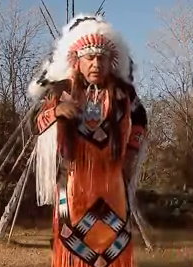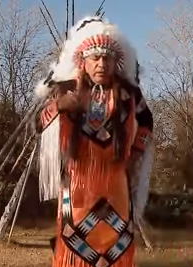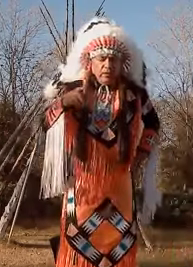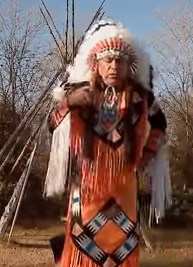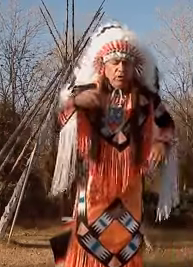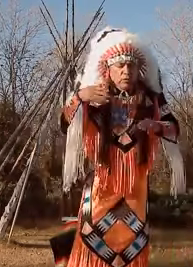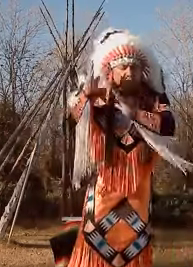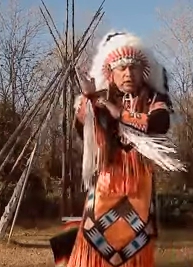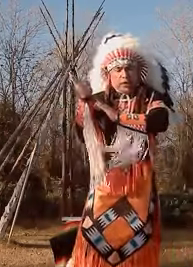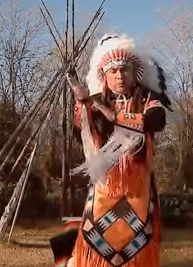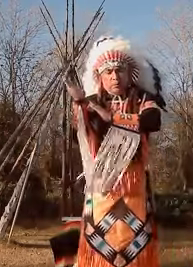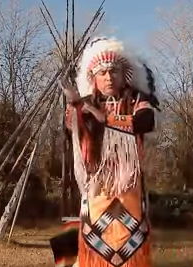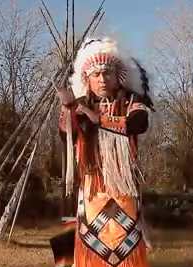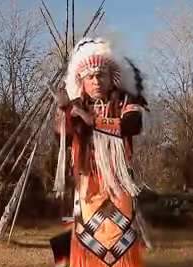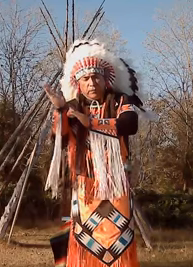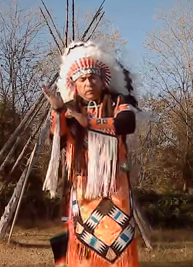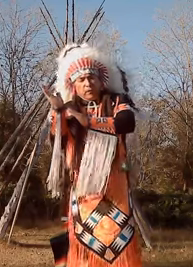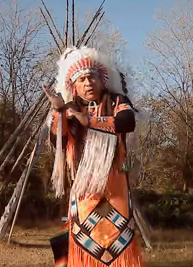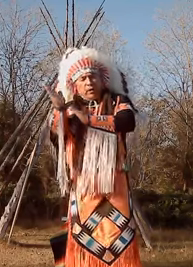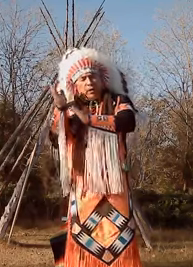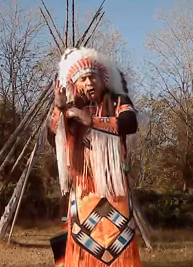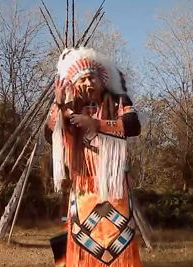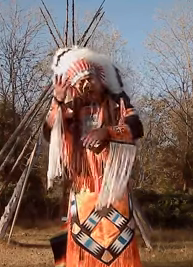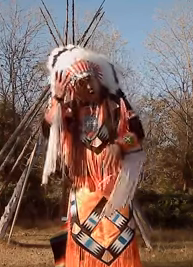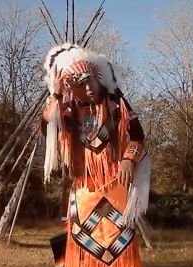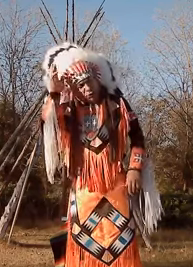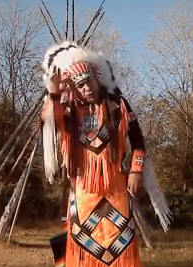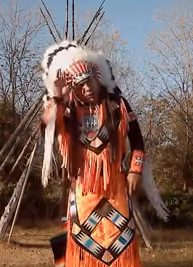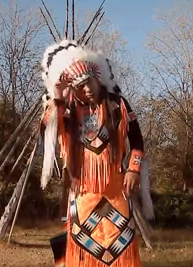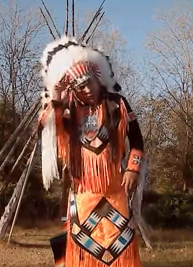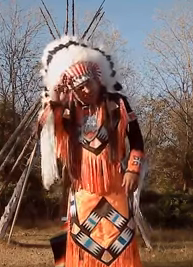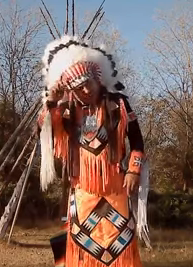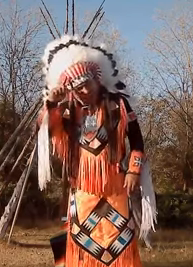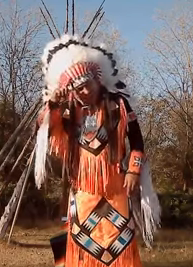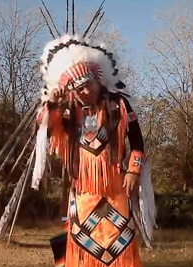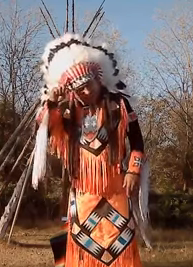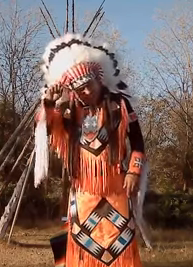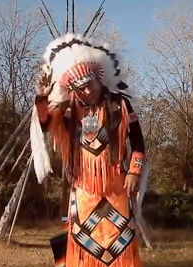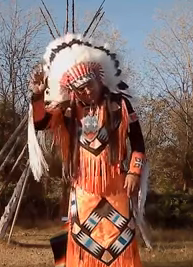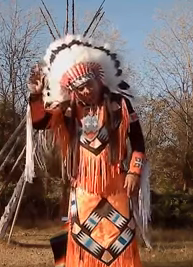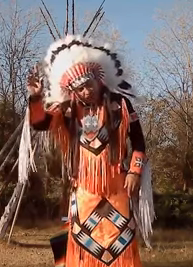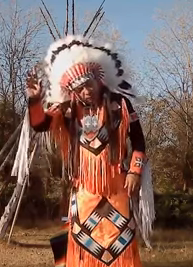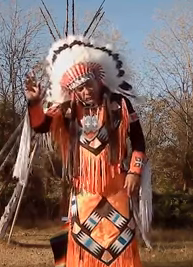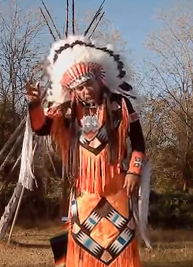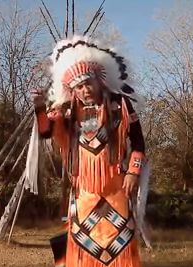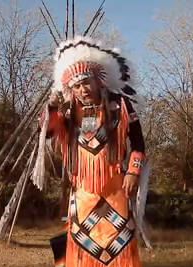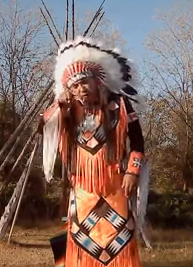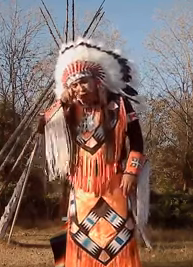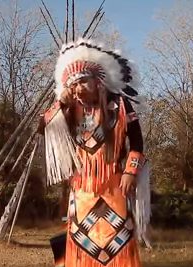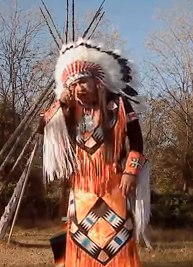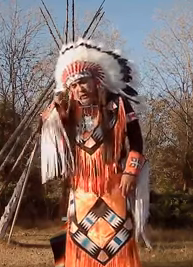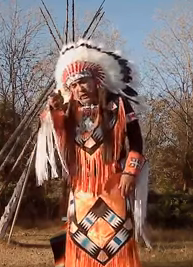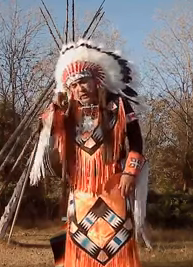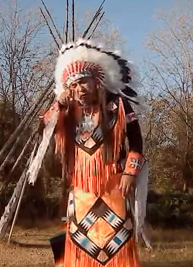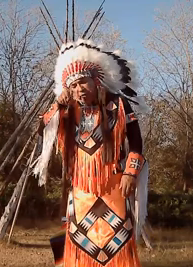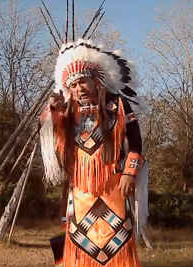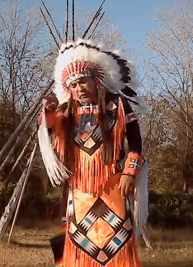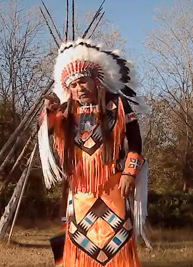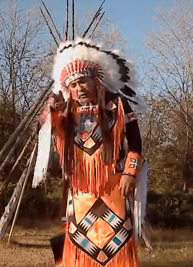you were asleep and you were sleeping and you and you could see that that dream